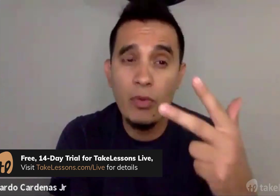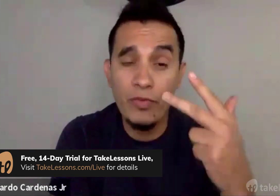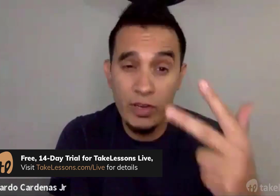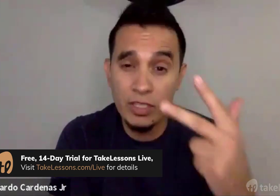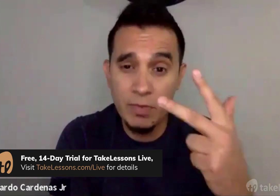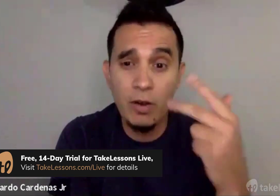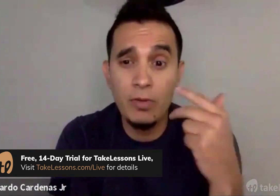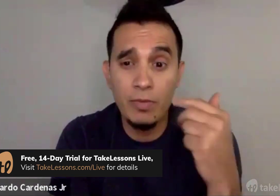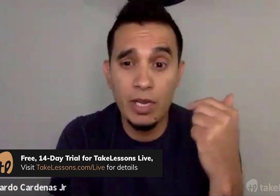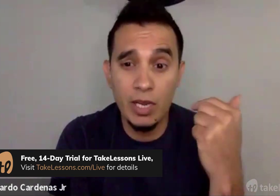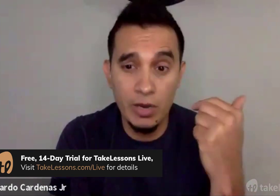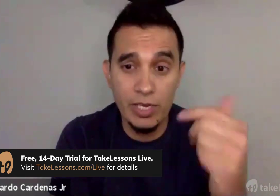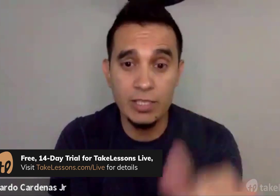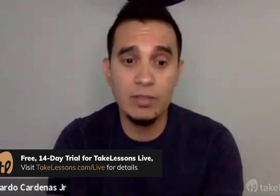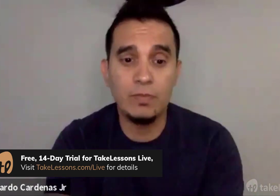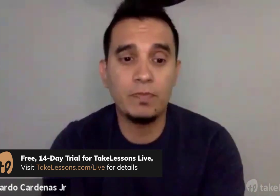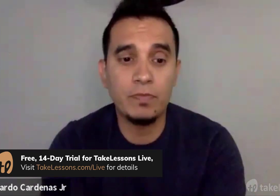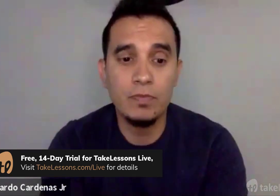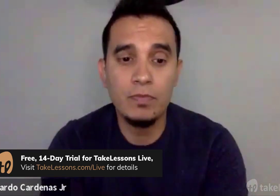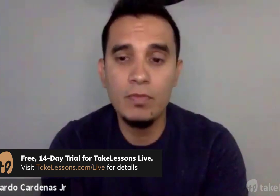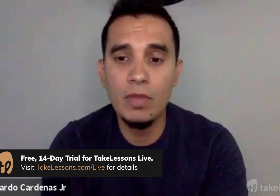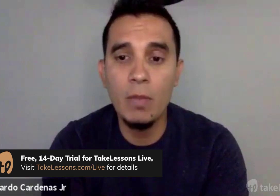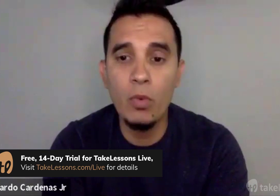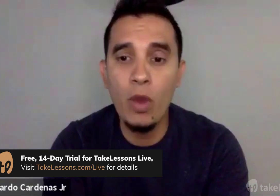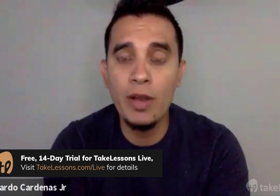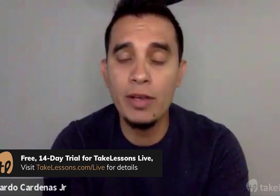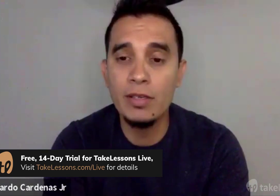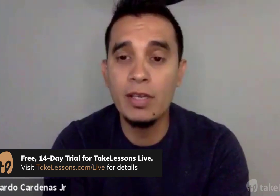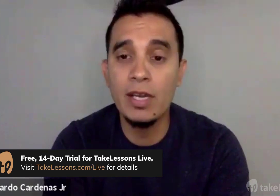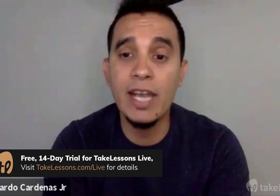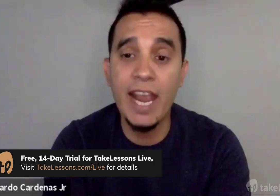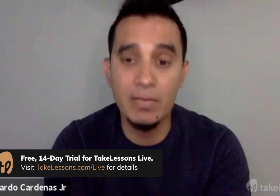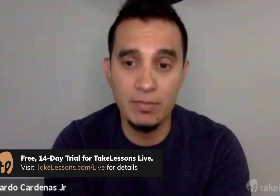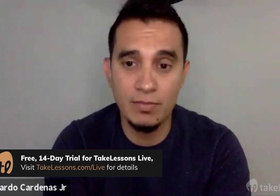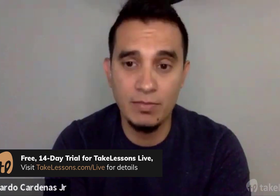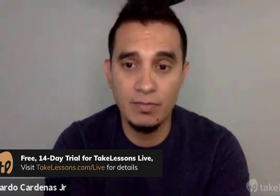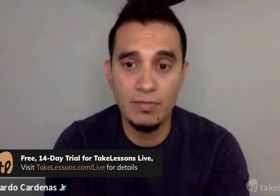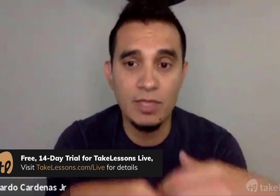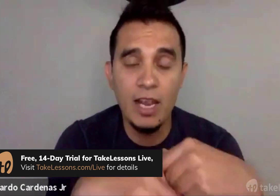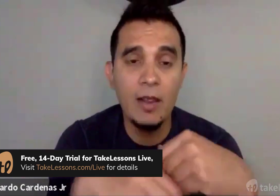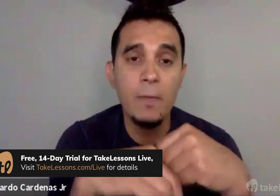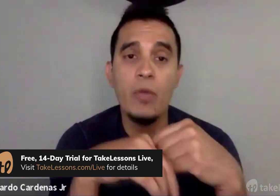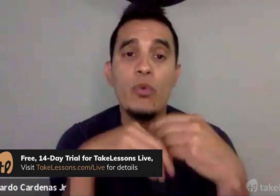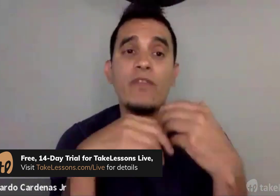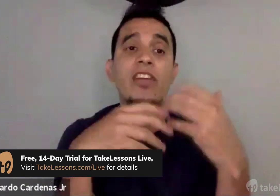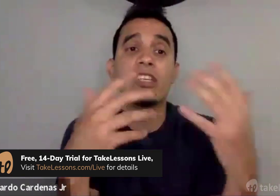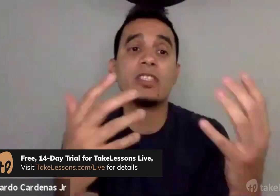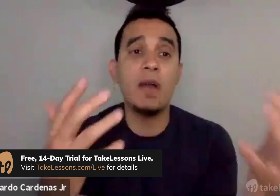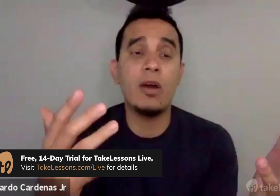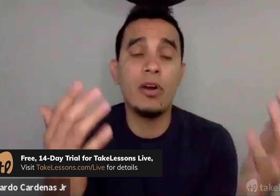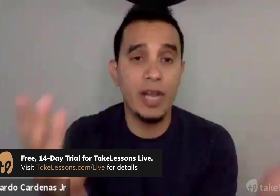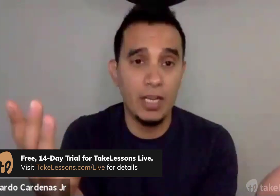we fingerspell, here it is. Number one, name, okay? We fingerspell our name